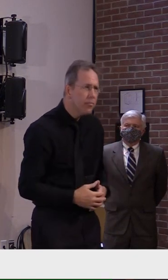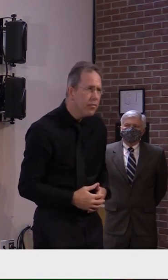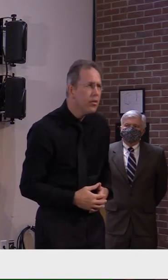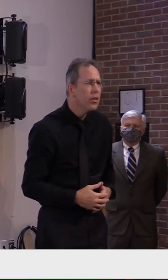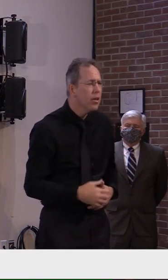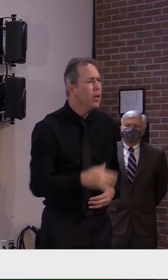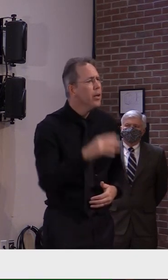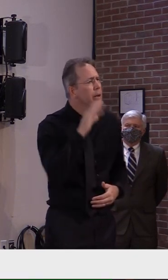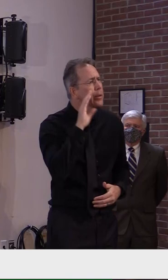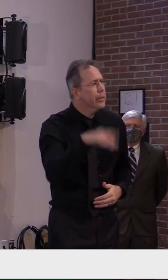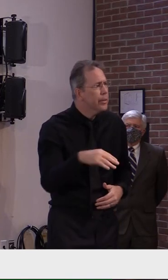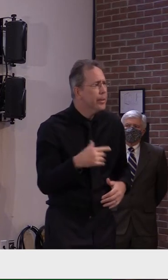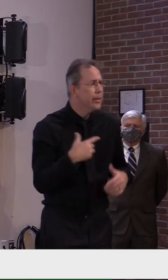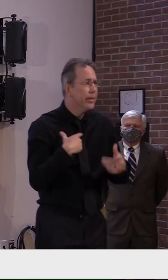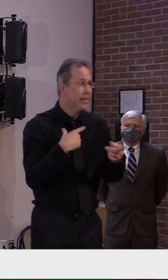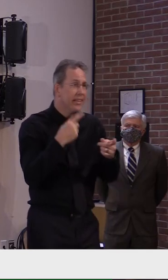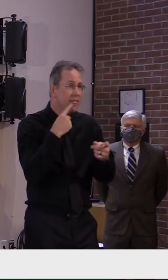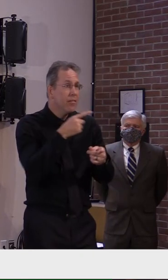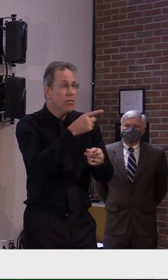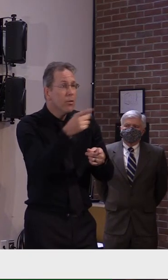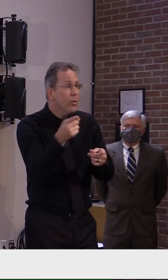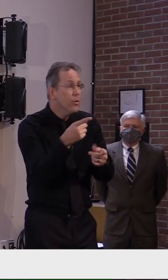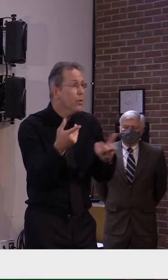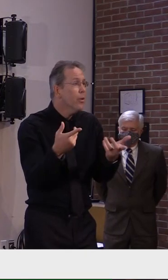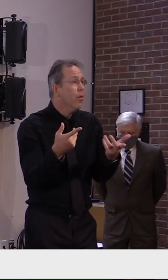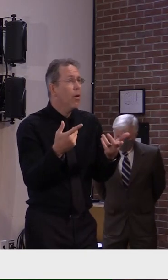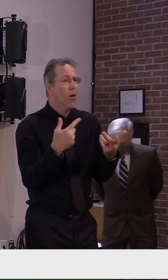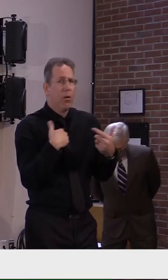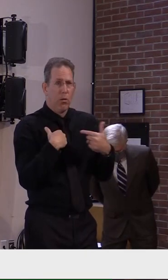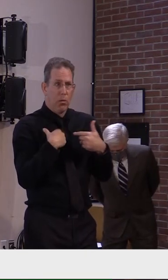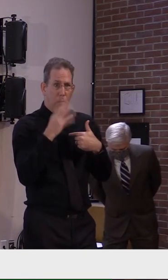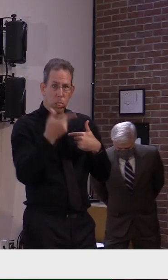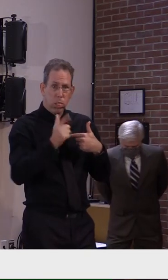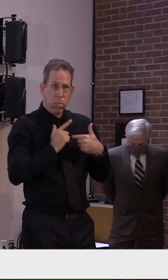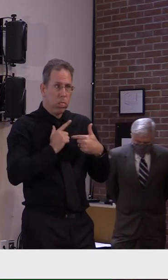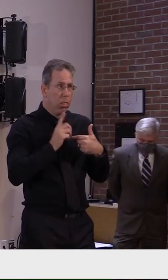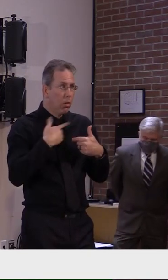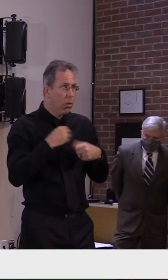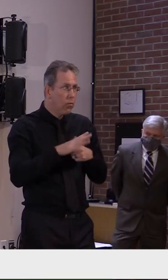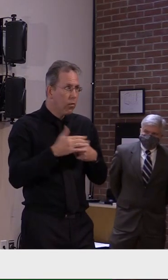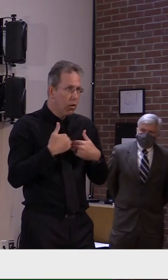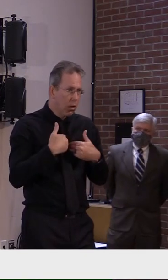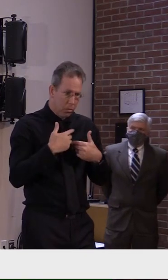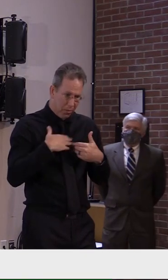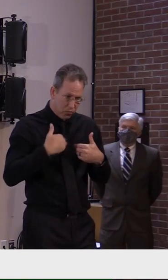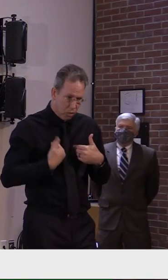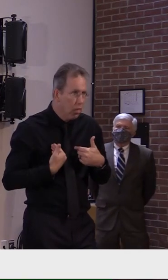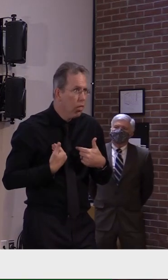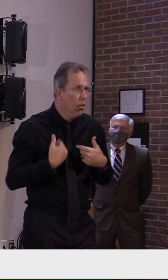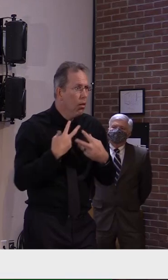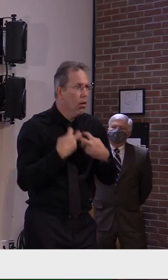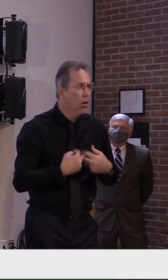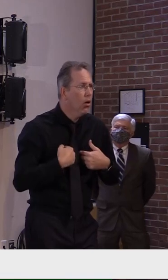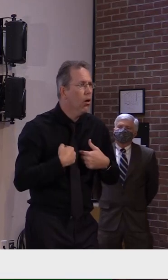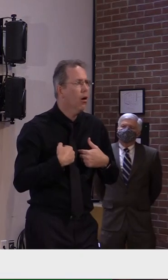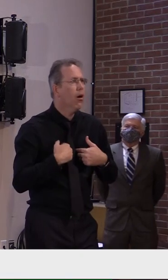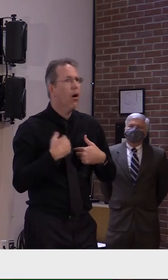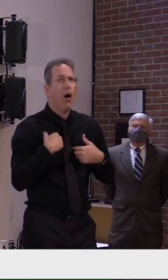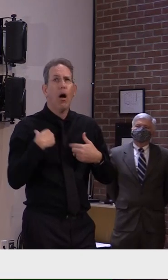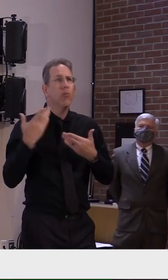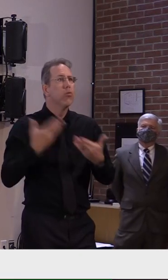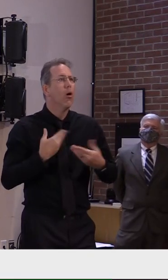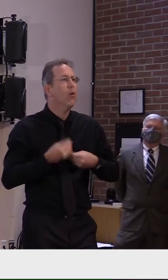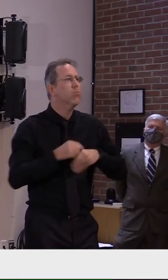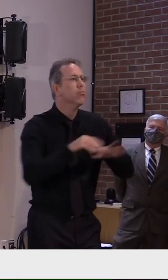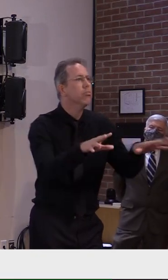would react to that if we were the cause of that death uh in some remote or or some